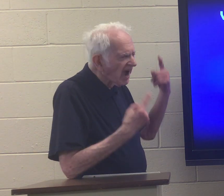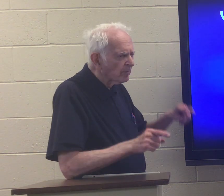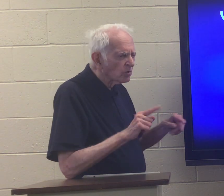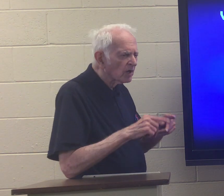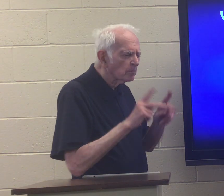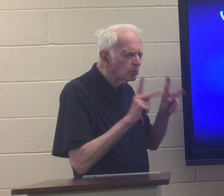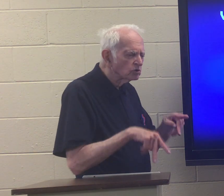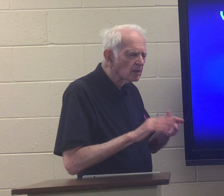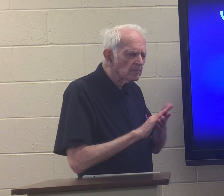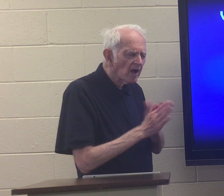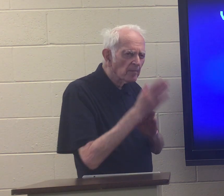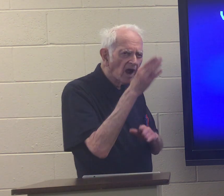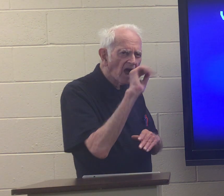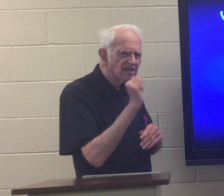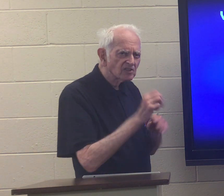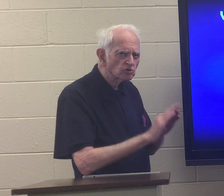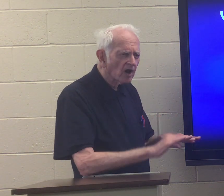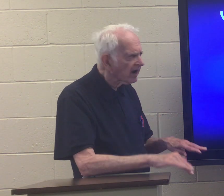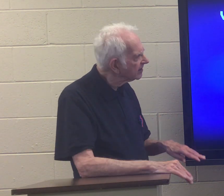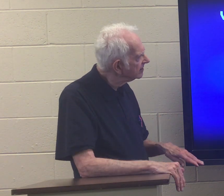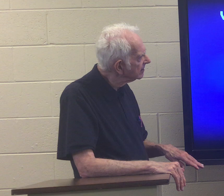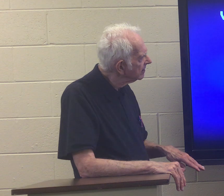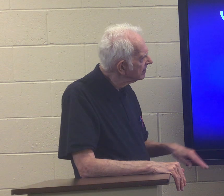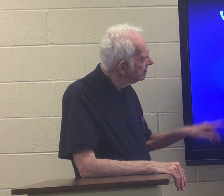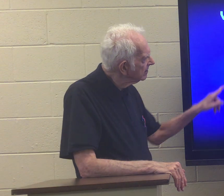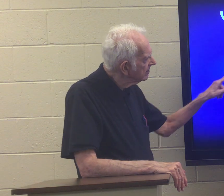so what happens when a person becomes God's child